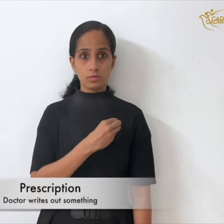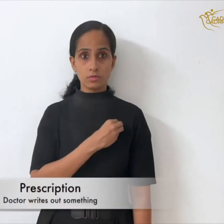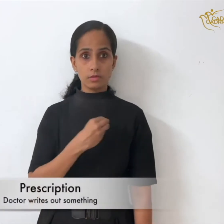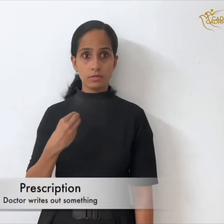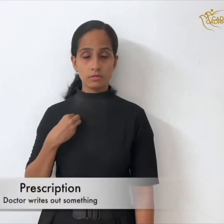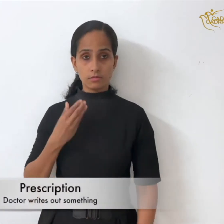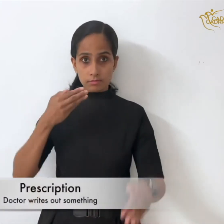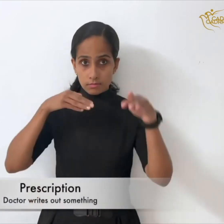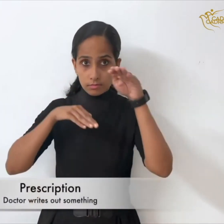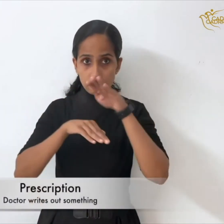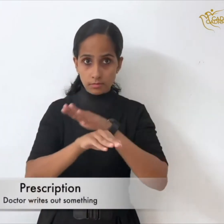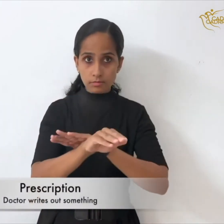prescription